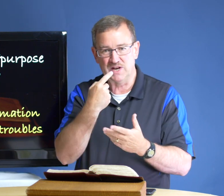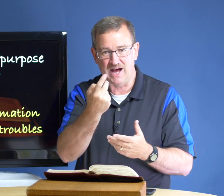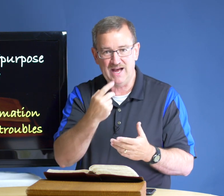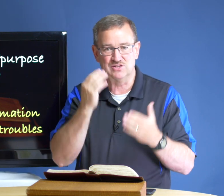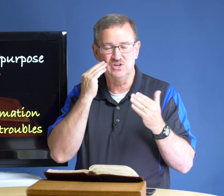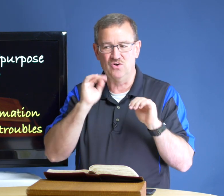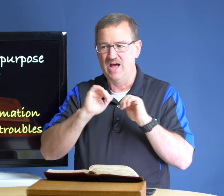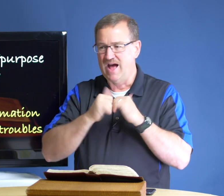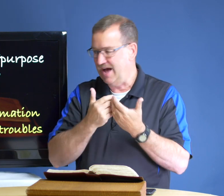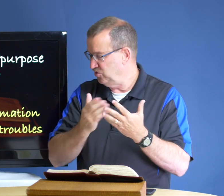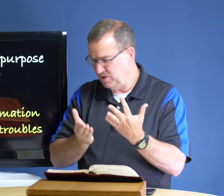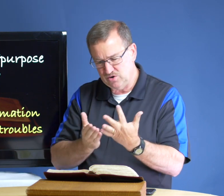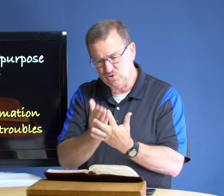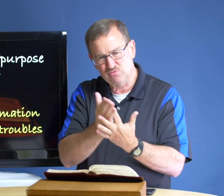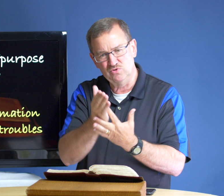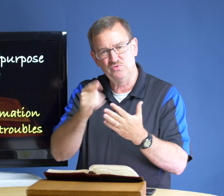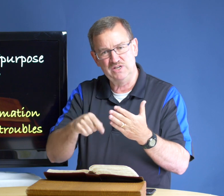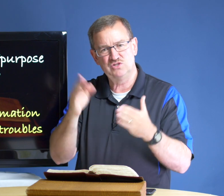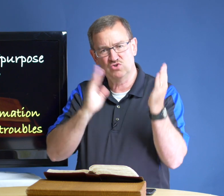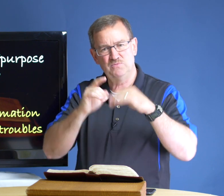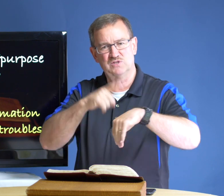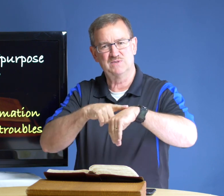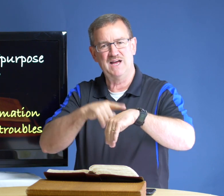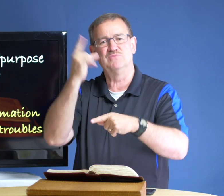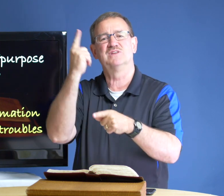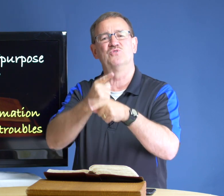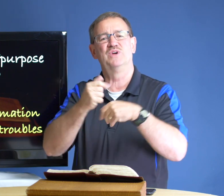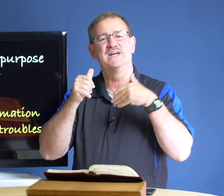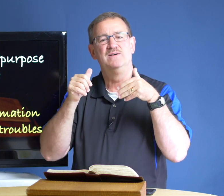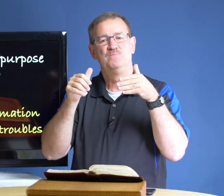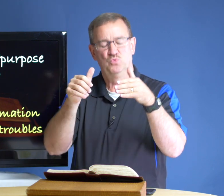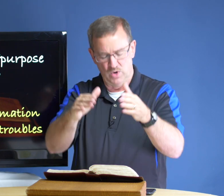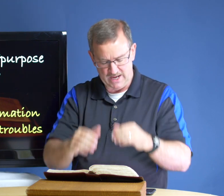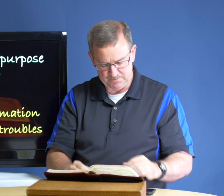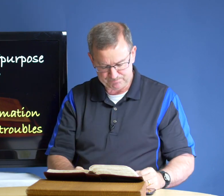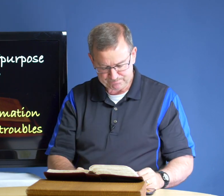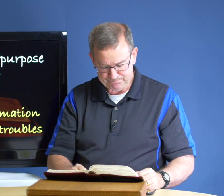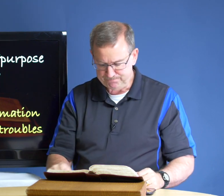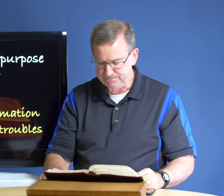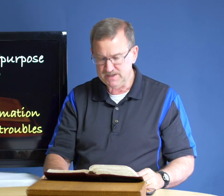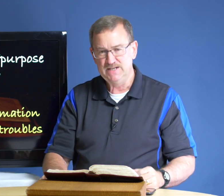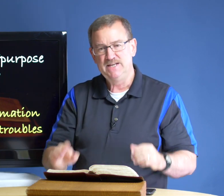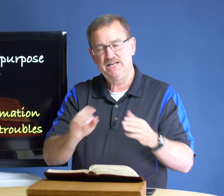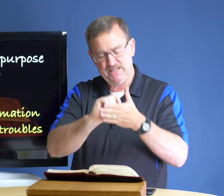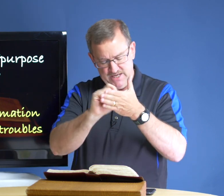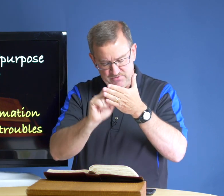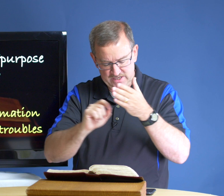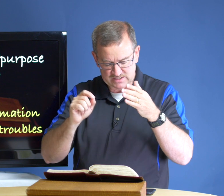and i to know how do we go through these troublesome times the right way he he writes